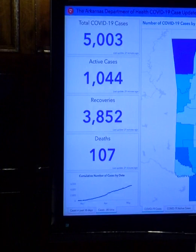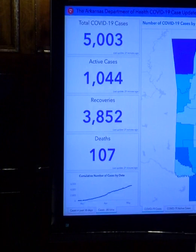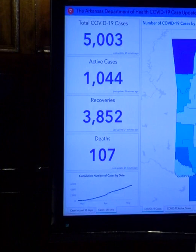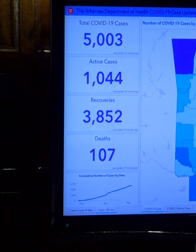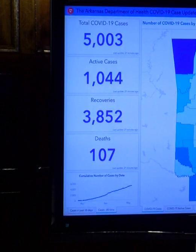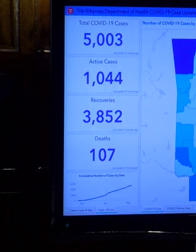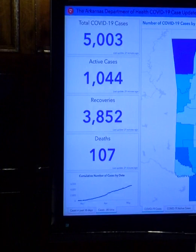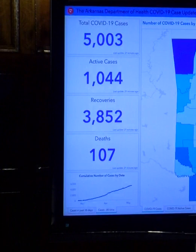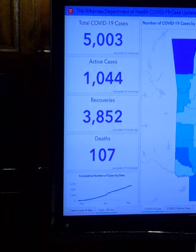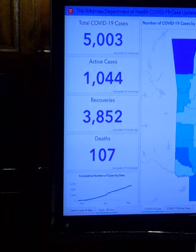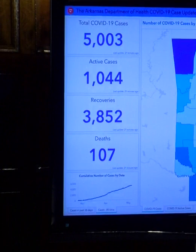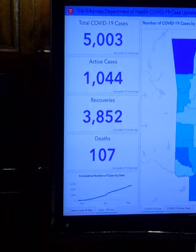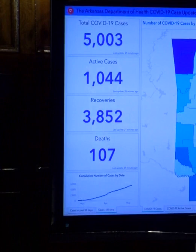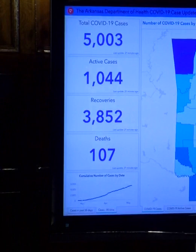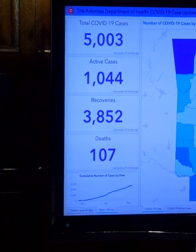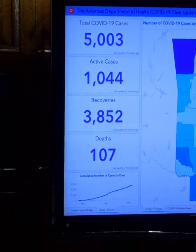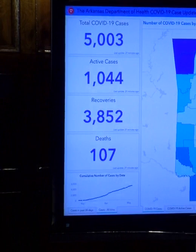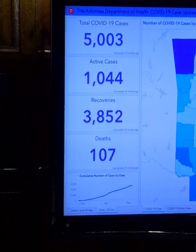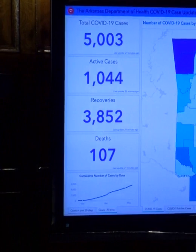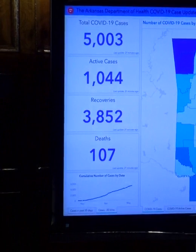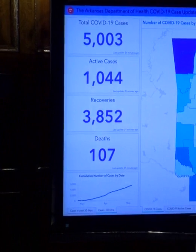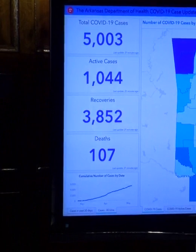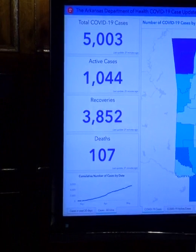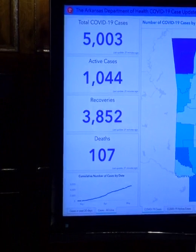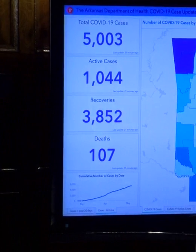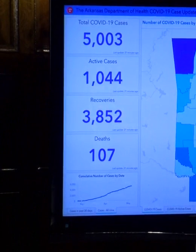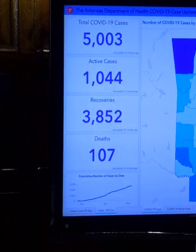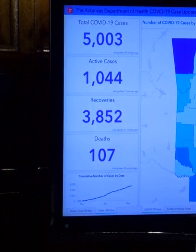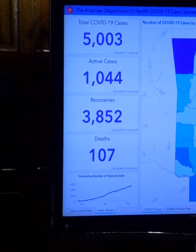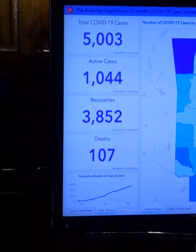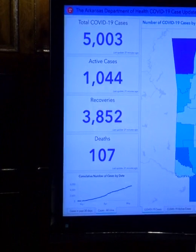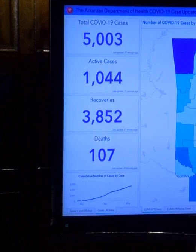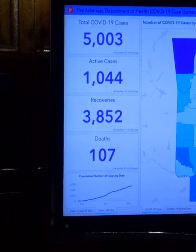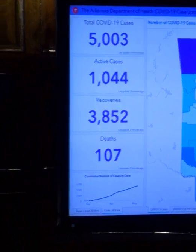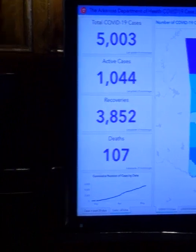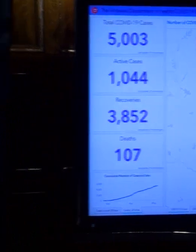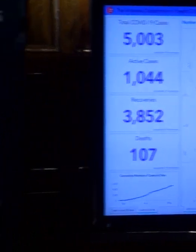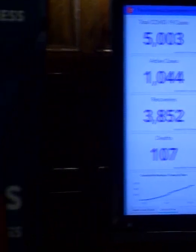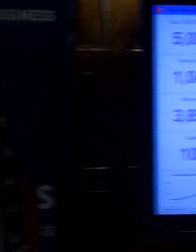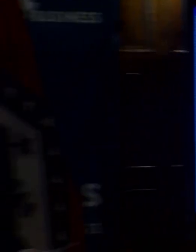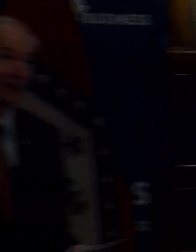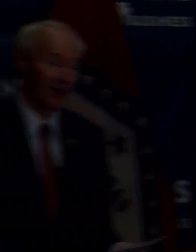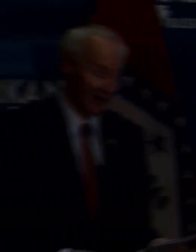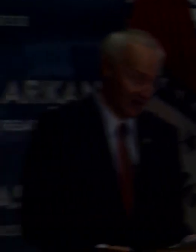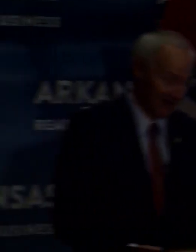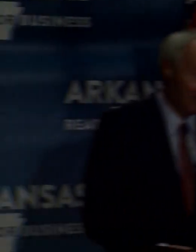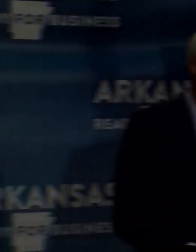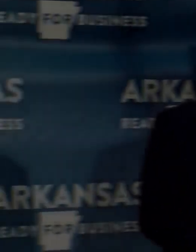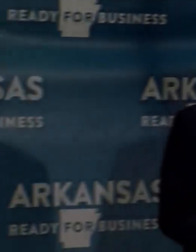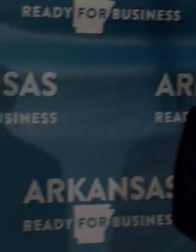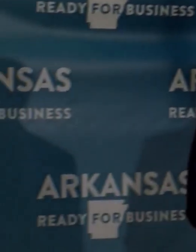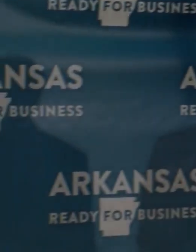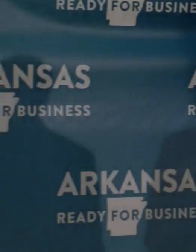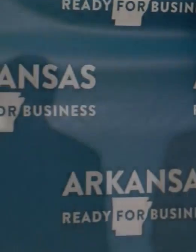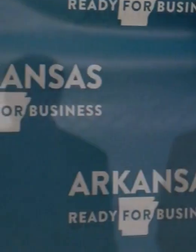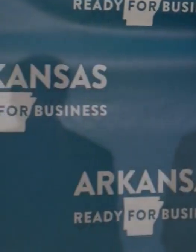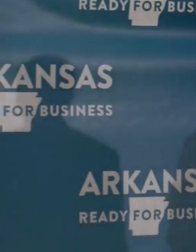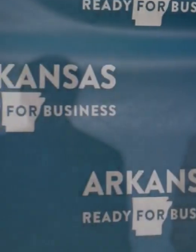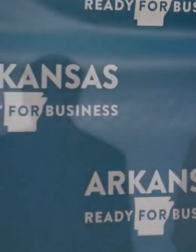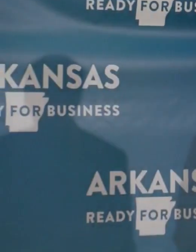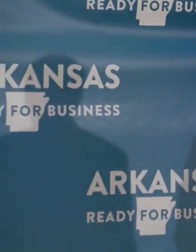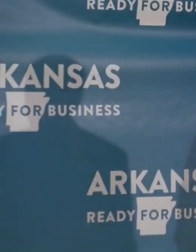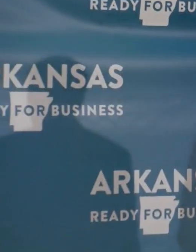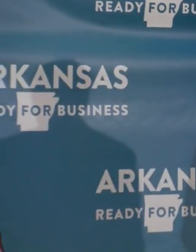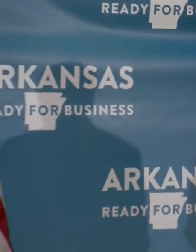of, uh, announcements today. First of all, uh, the crater of diamond state park, one of the most popular